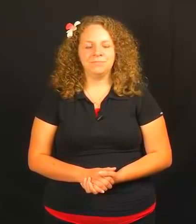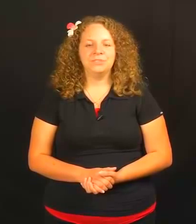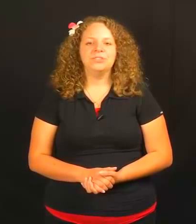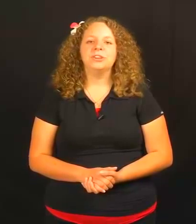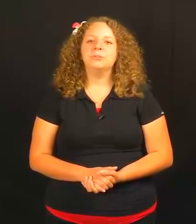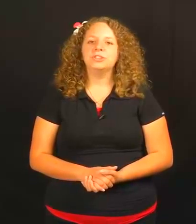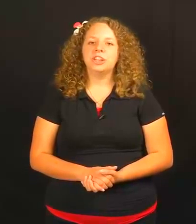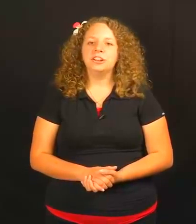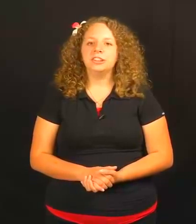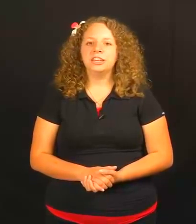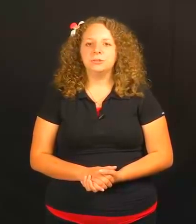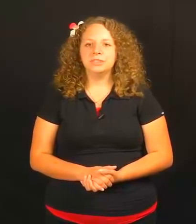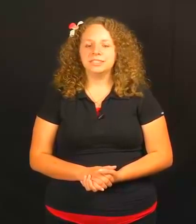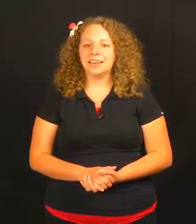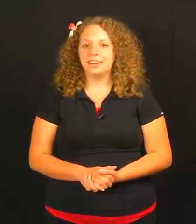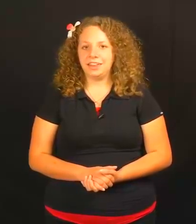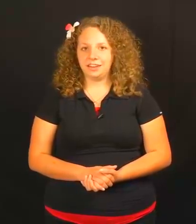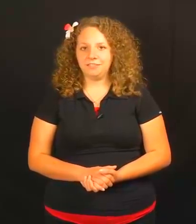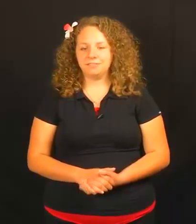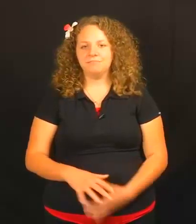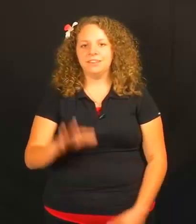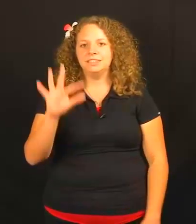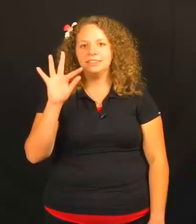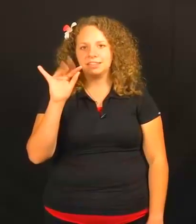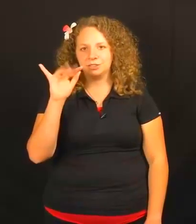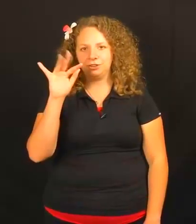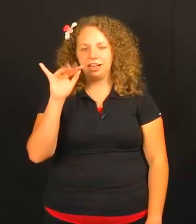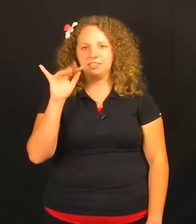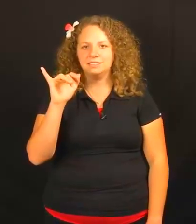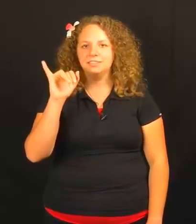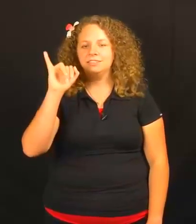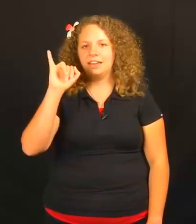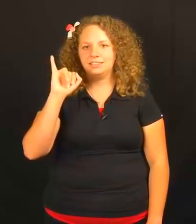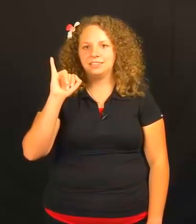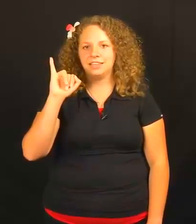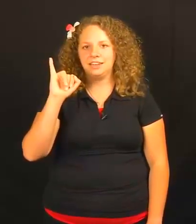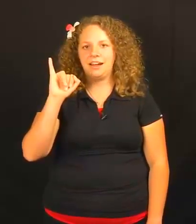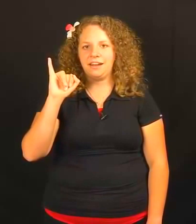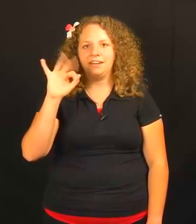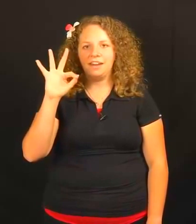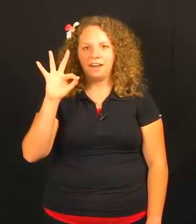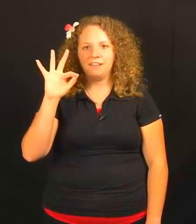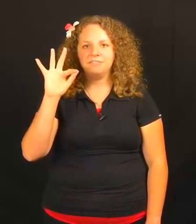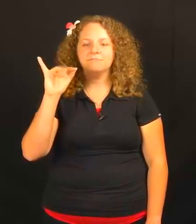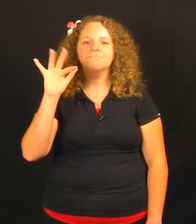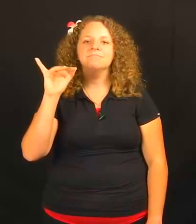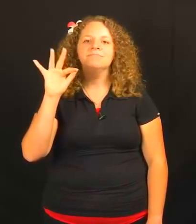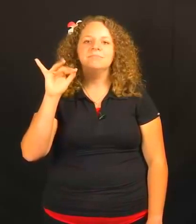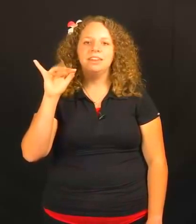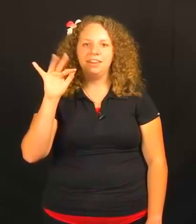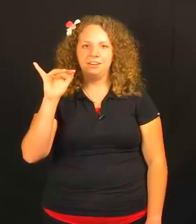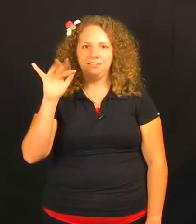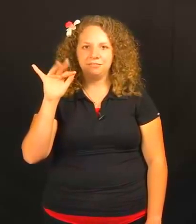They will generally use the sign IF or